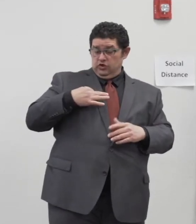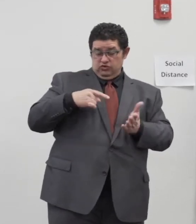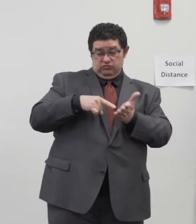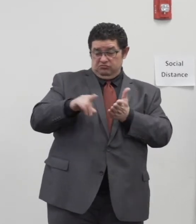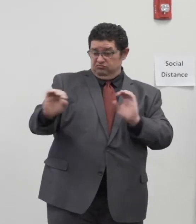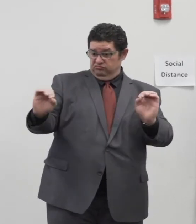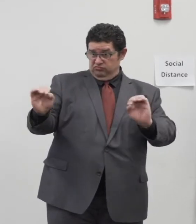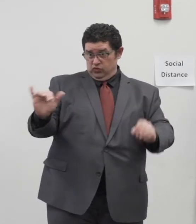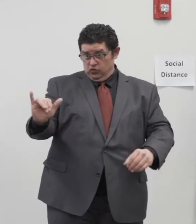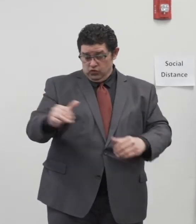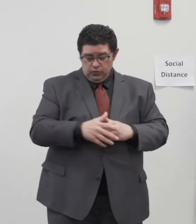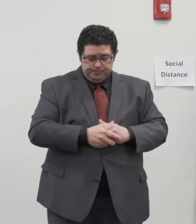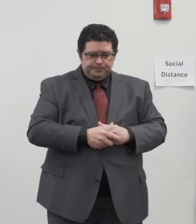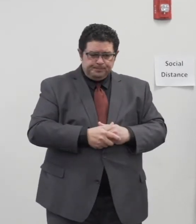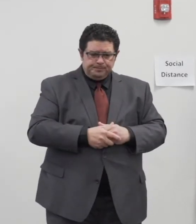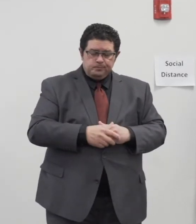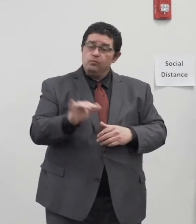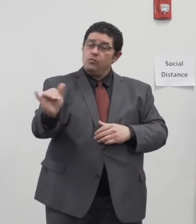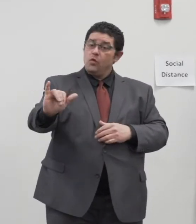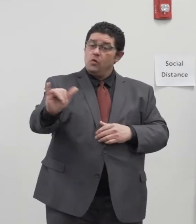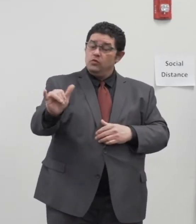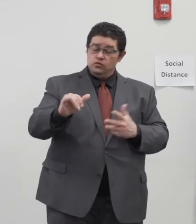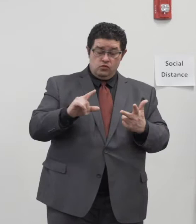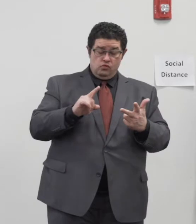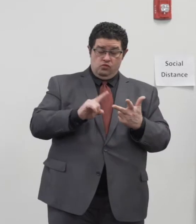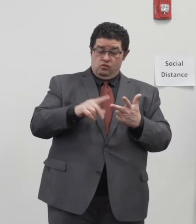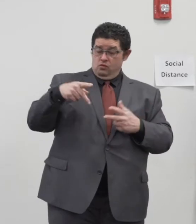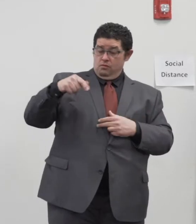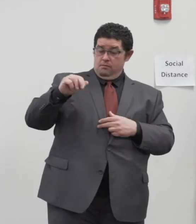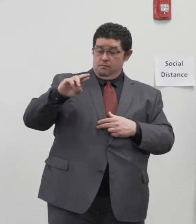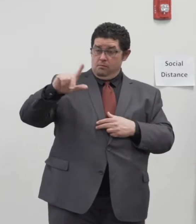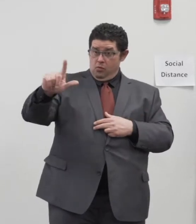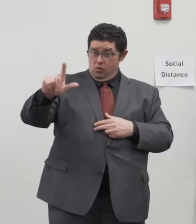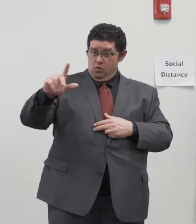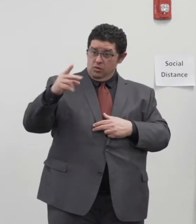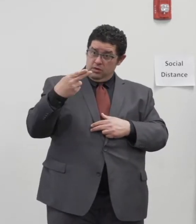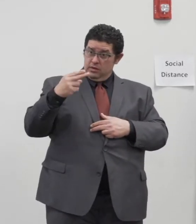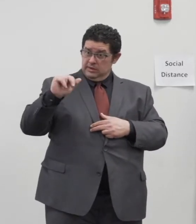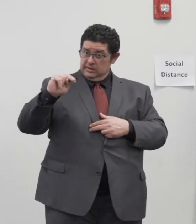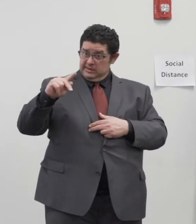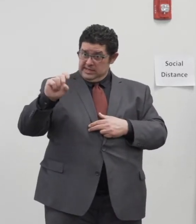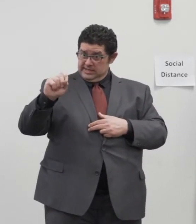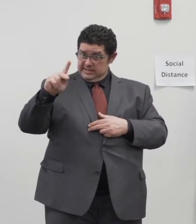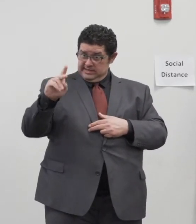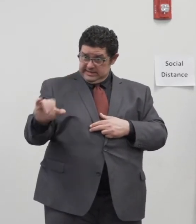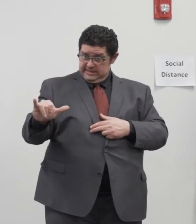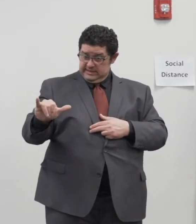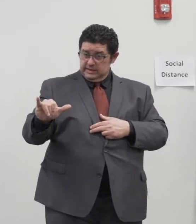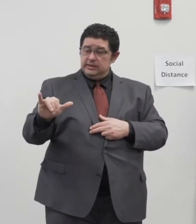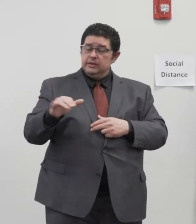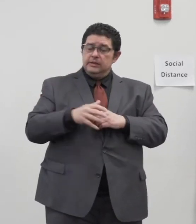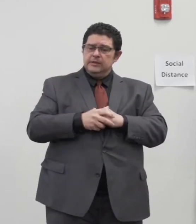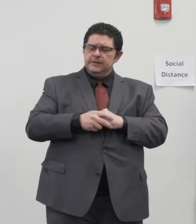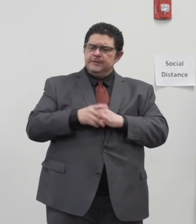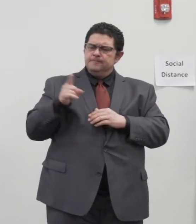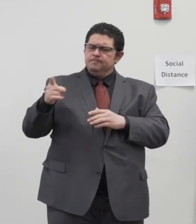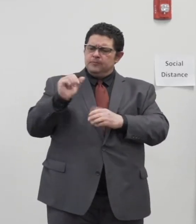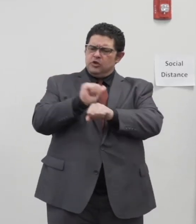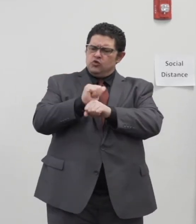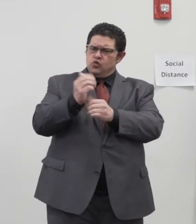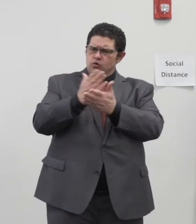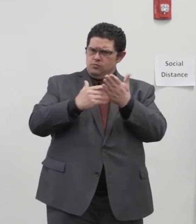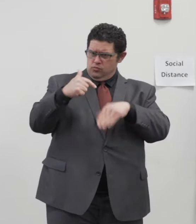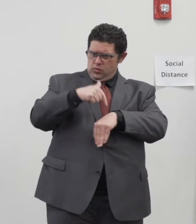Joining Cindy will be Dr. Paul Hintze, who is working part-time in our health department. Paul is the